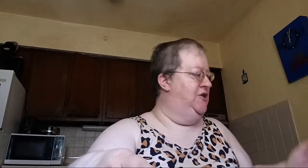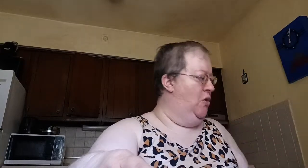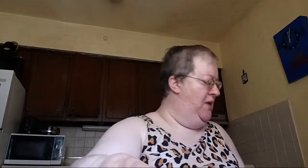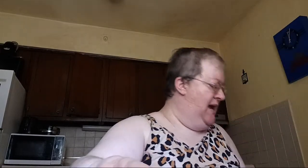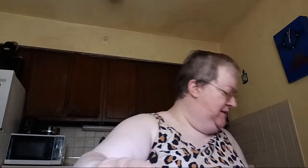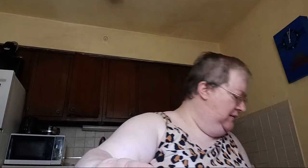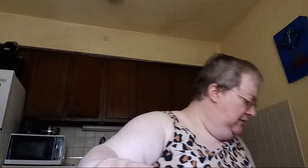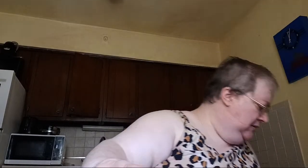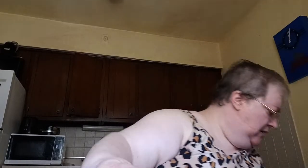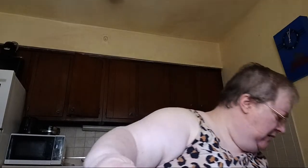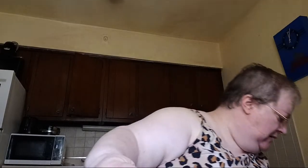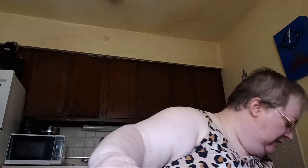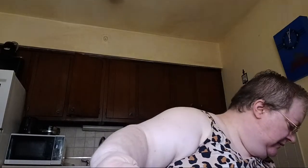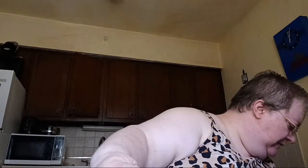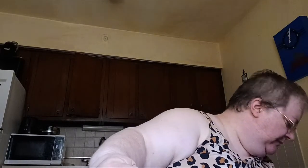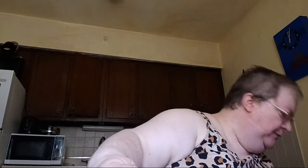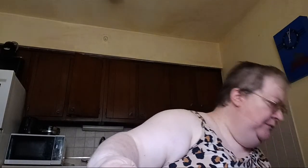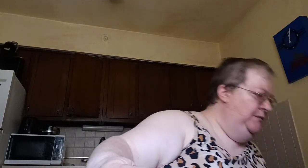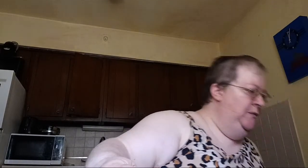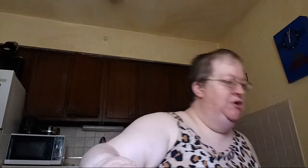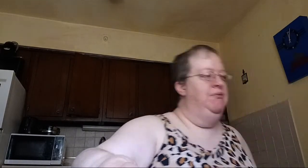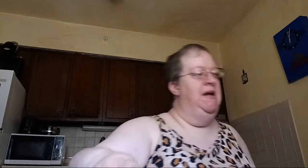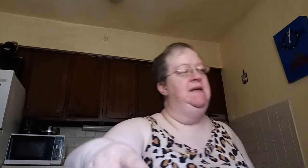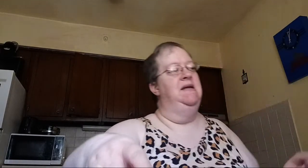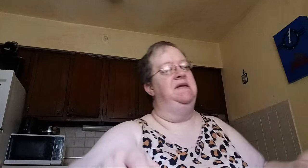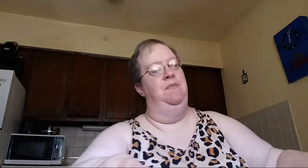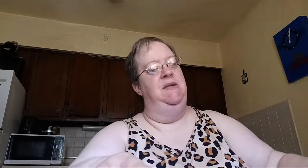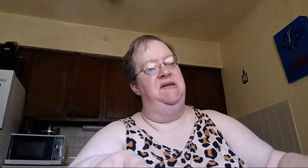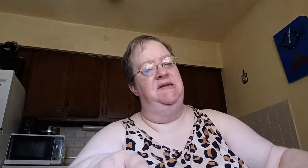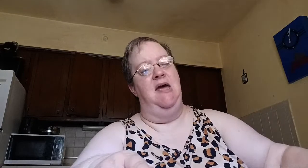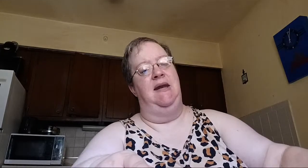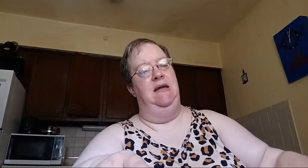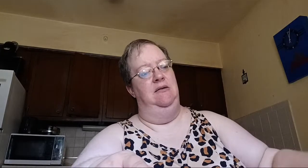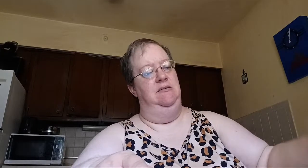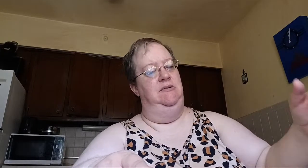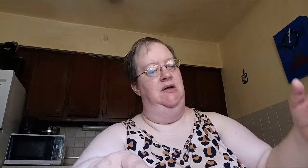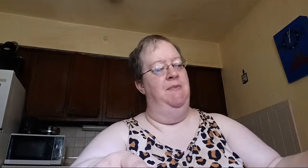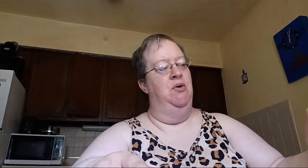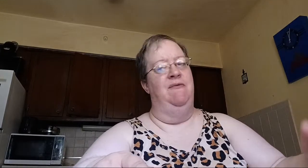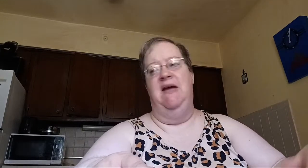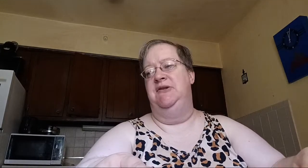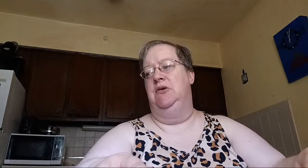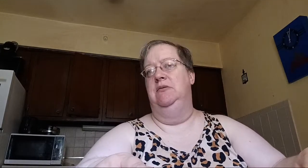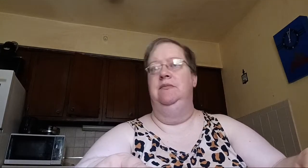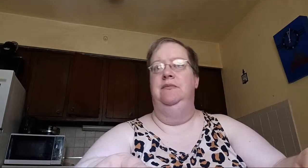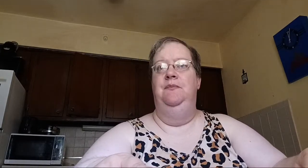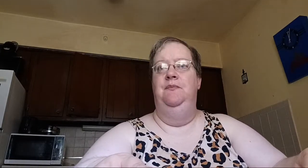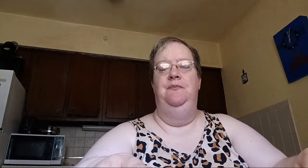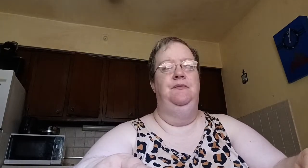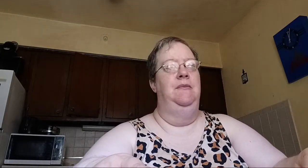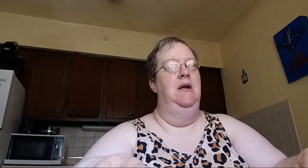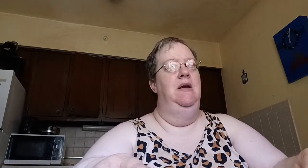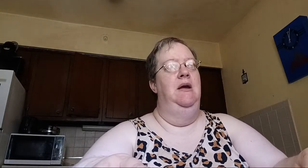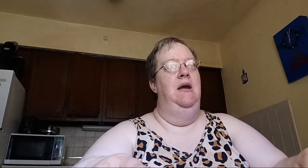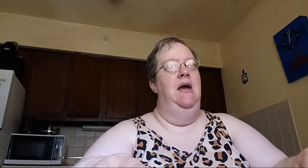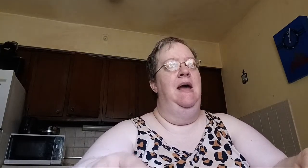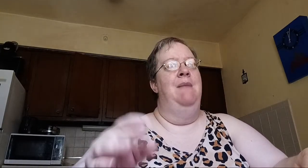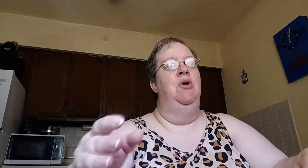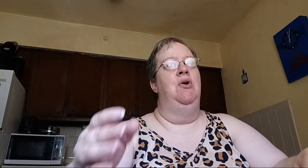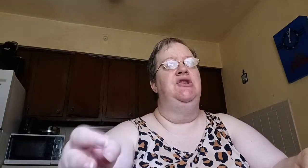blessed to read this, this study of the book of Esther. And I'm learning so